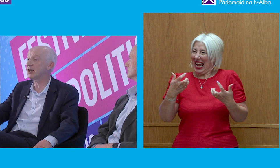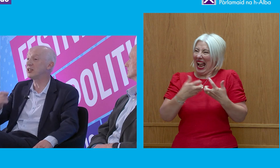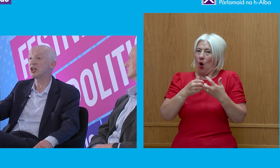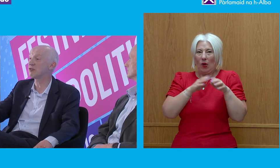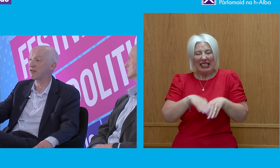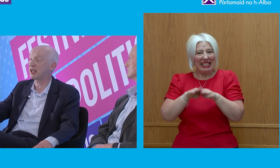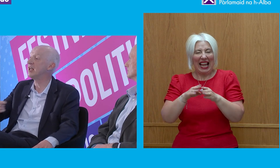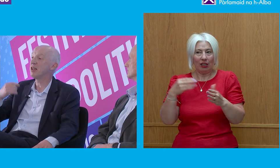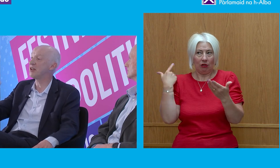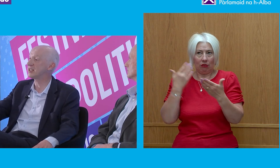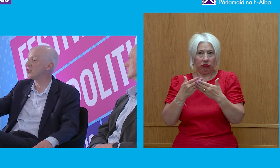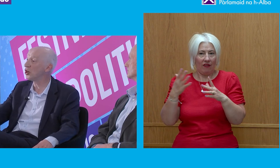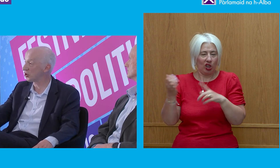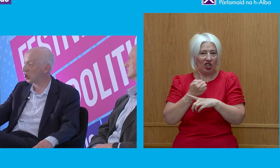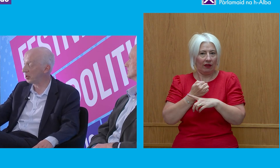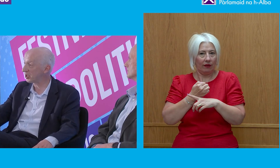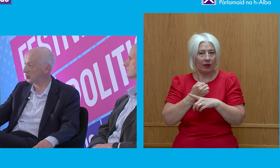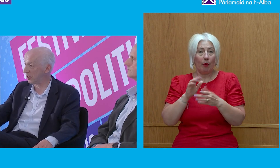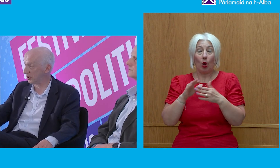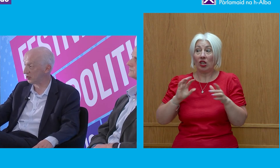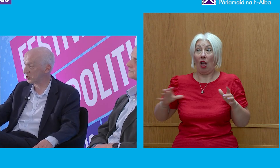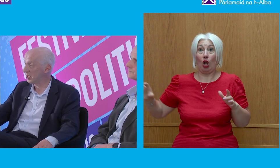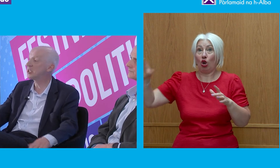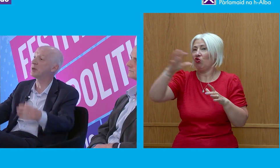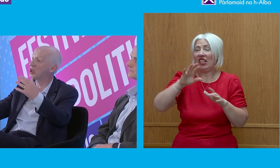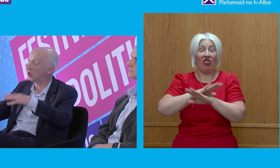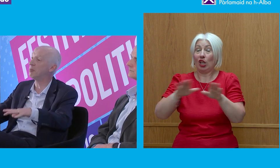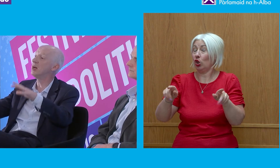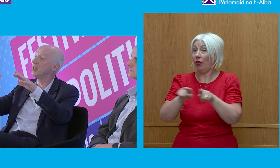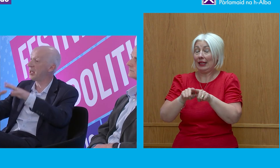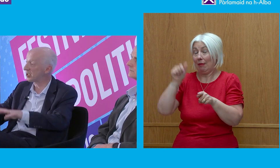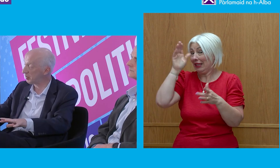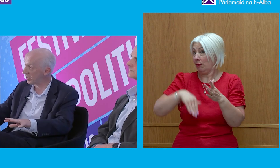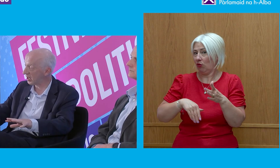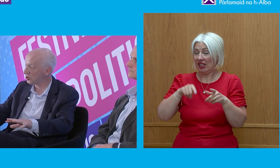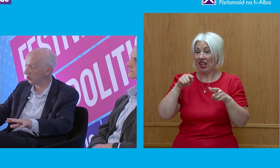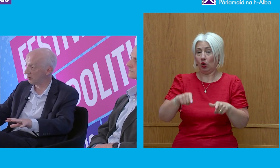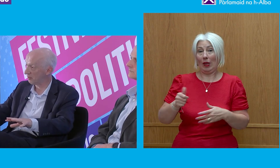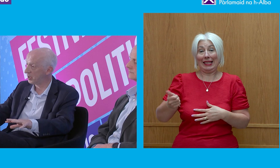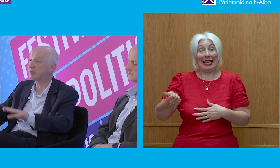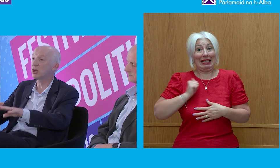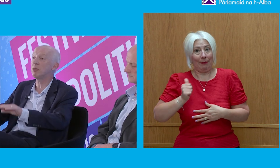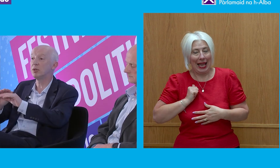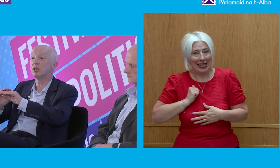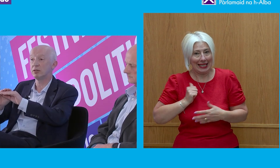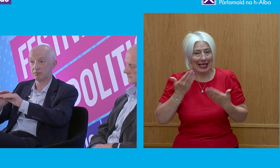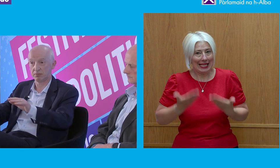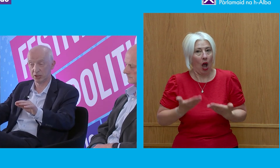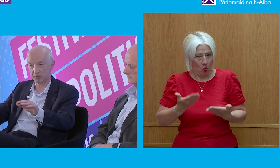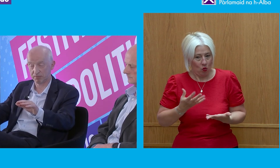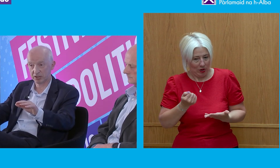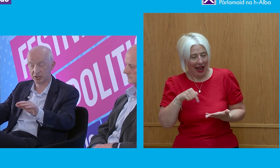Because historically and geographically, that is not a common experience. It's become the expectation. It's become,